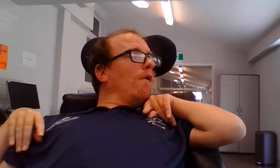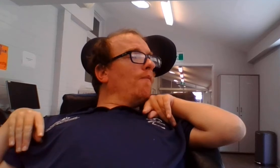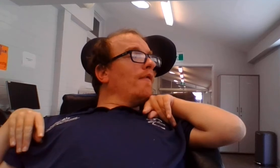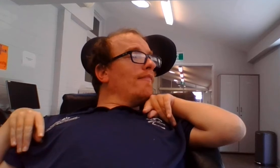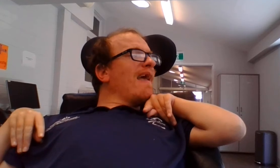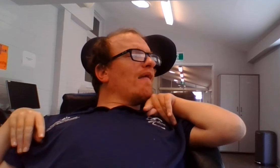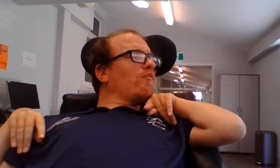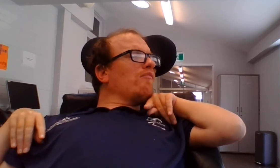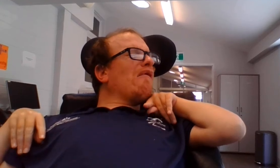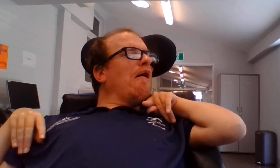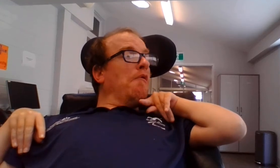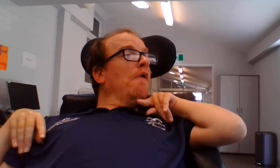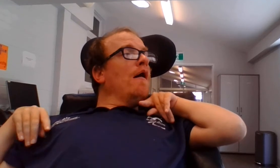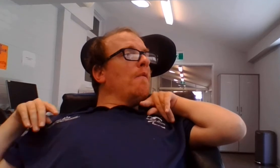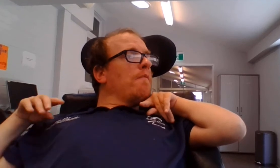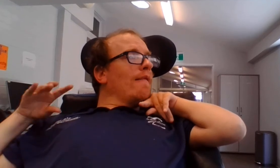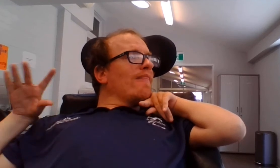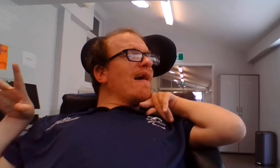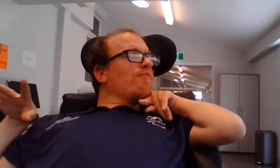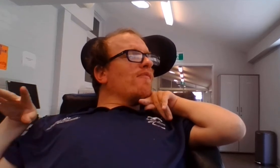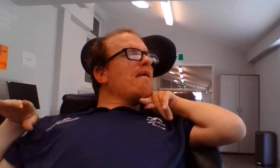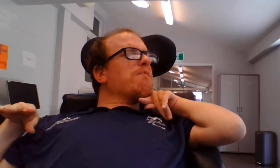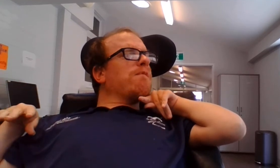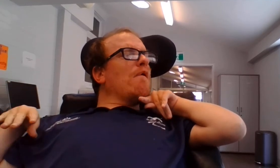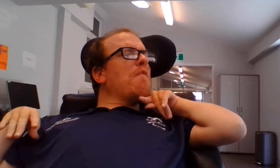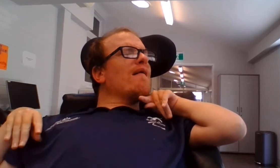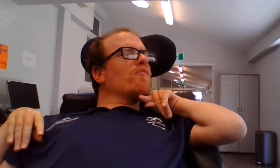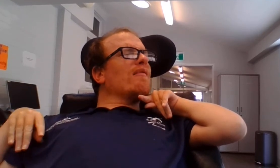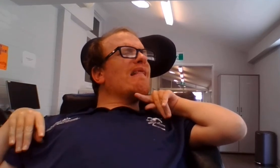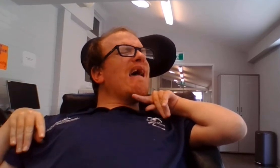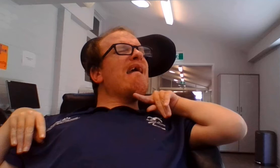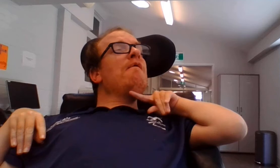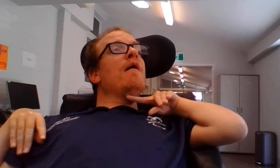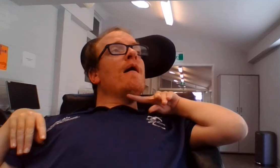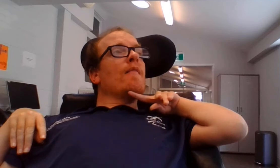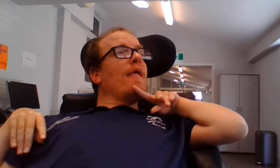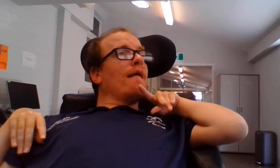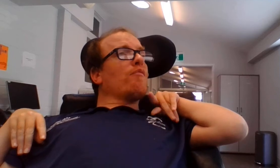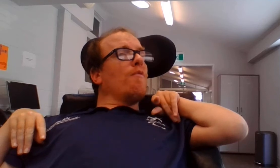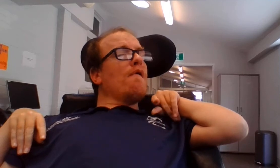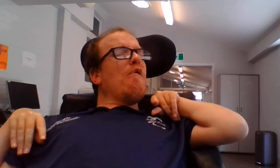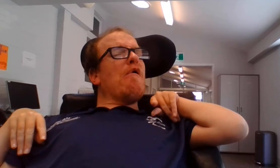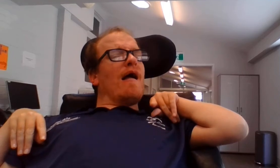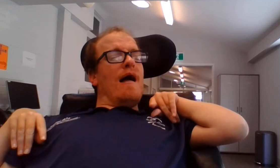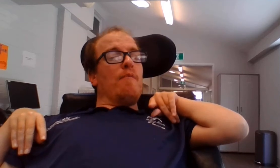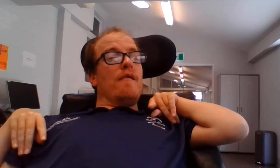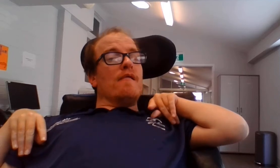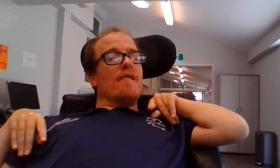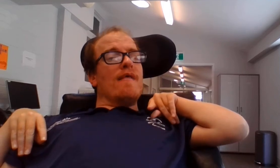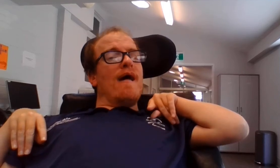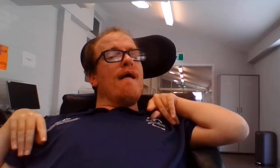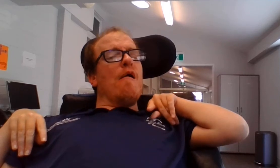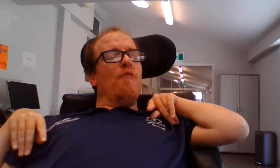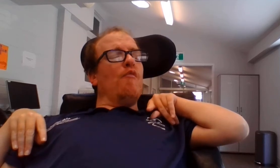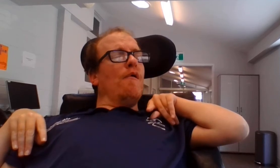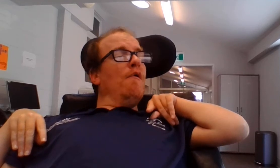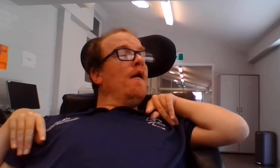on the next show. But that's it from us today. Thanks for your company today, and we'll